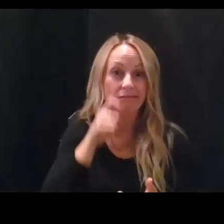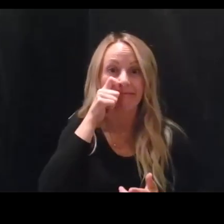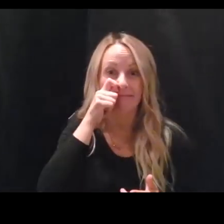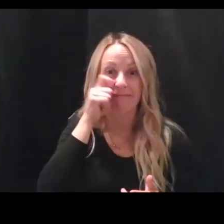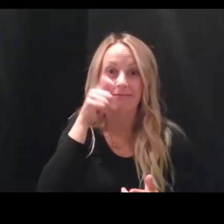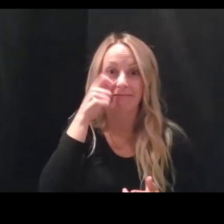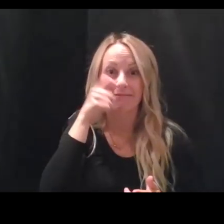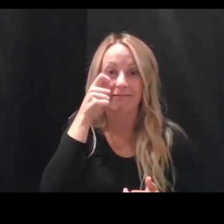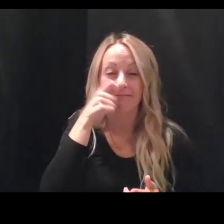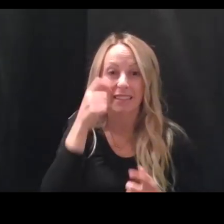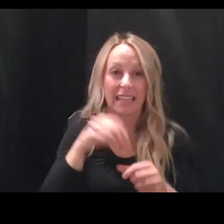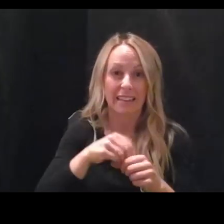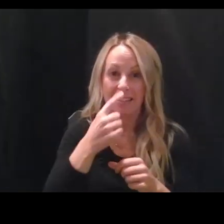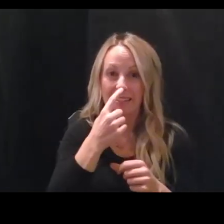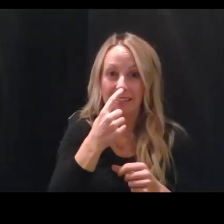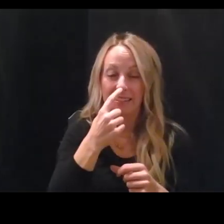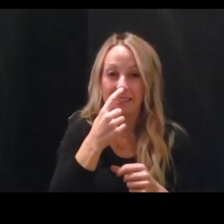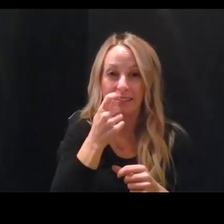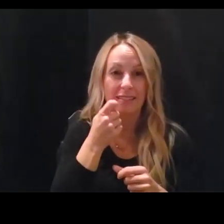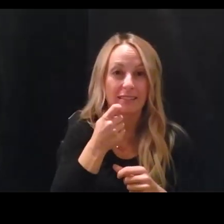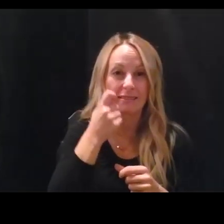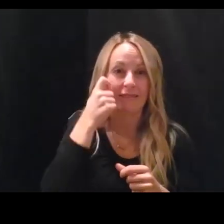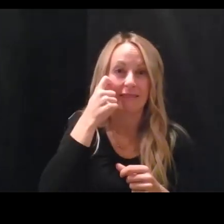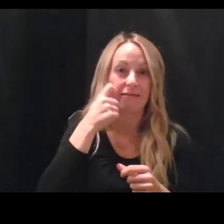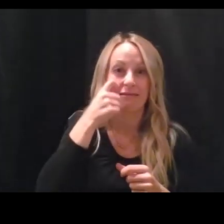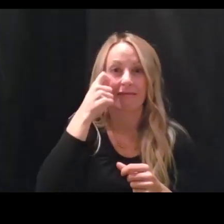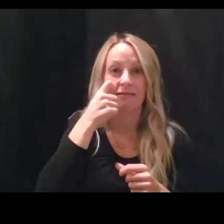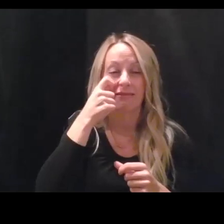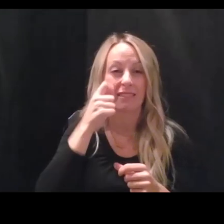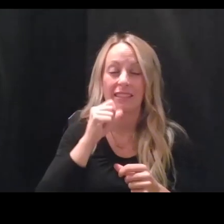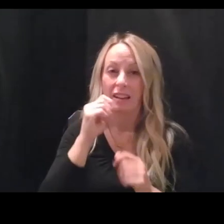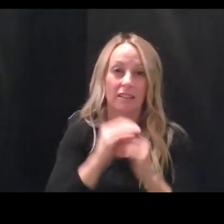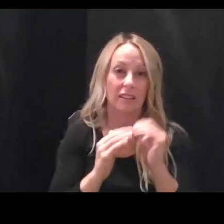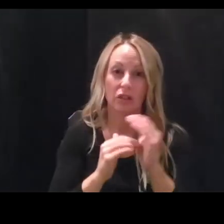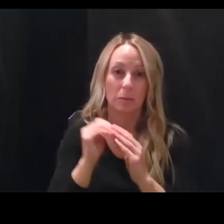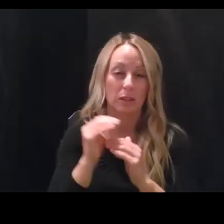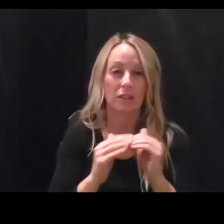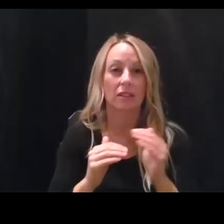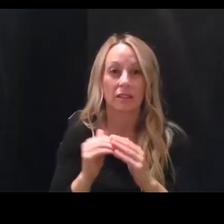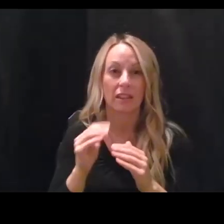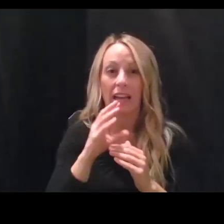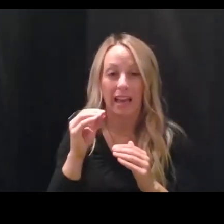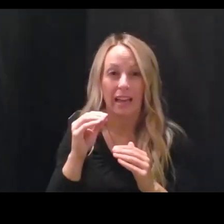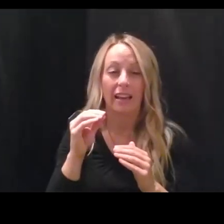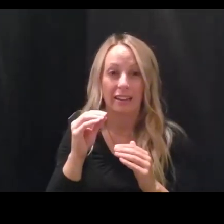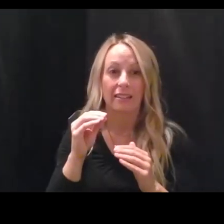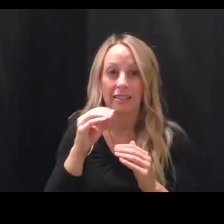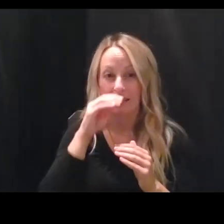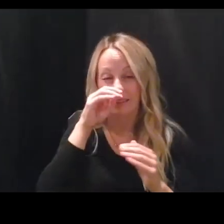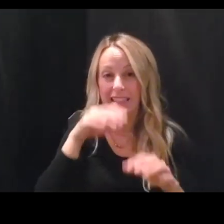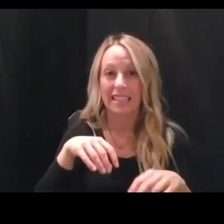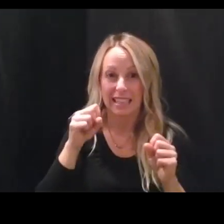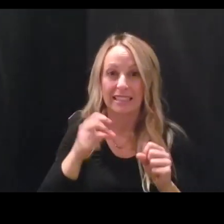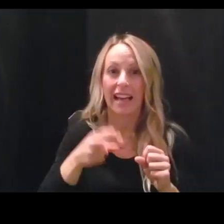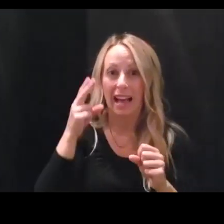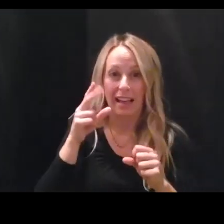uh, from your nose, all the way back to your throat. It's very uncomfortable. Uh, and it takes highly trained people to